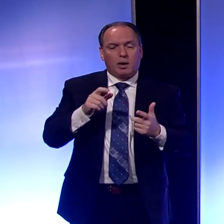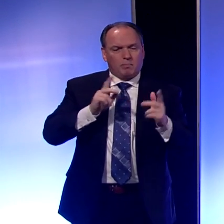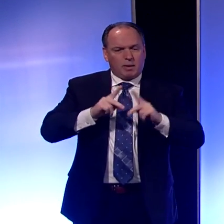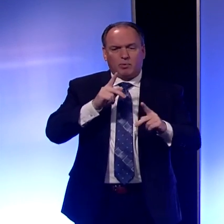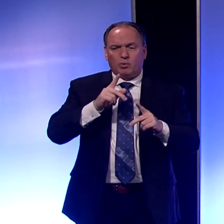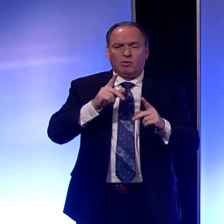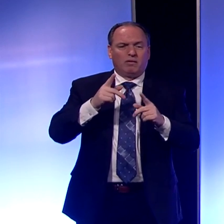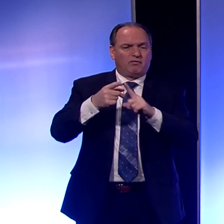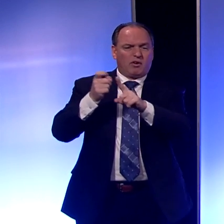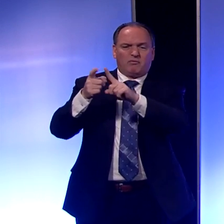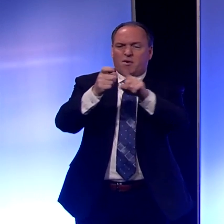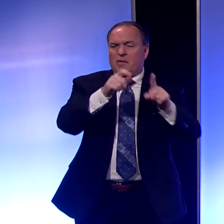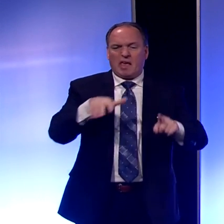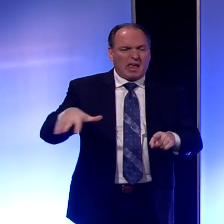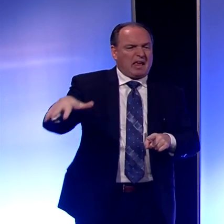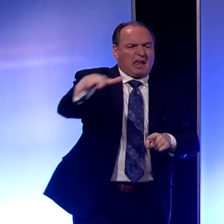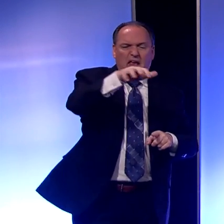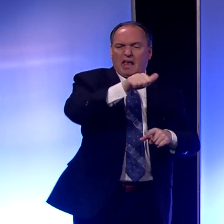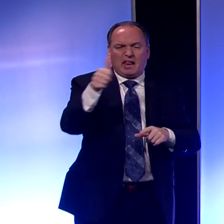from anywhere at this point.